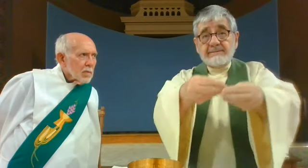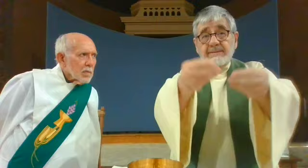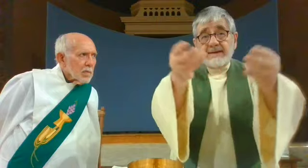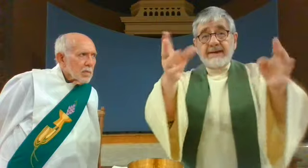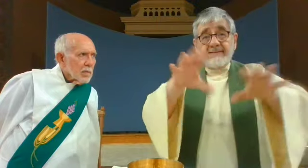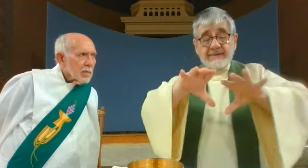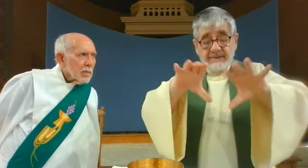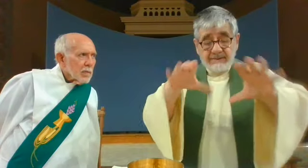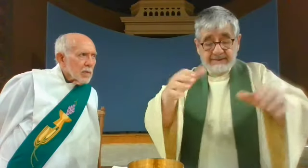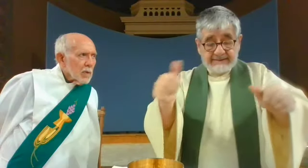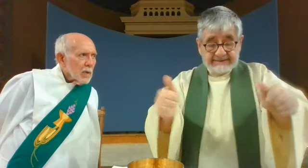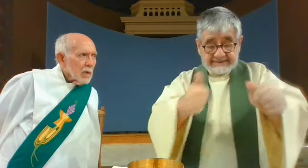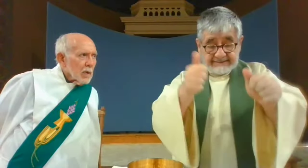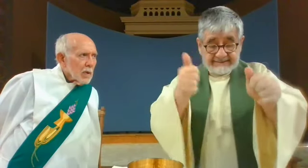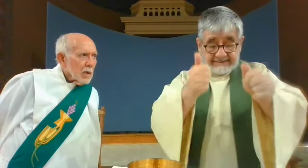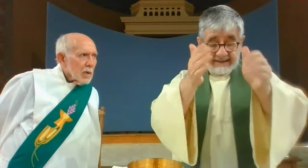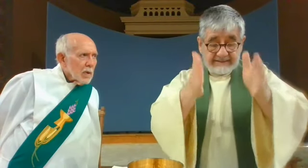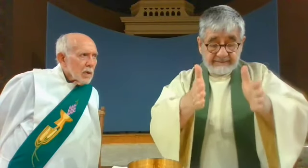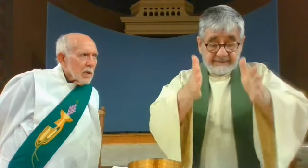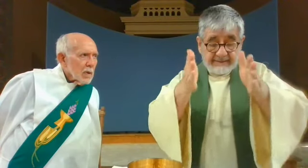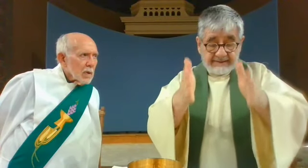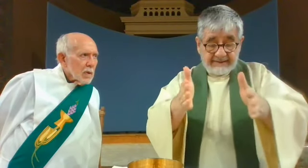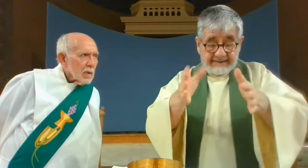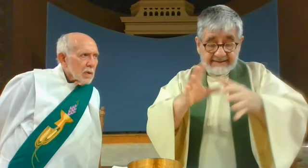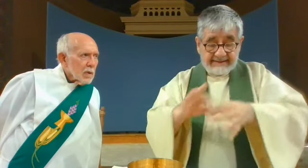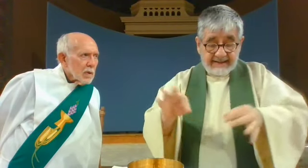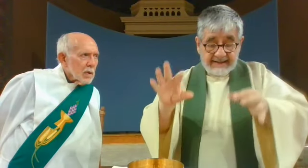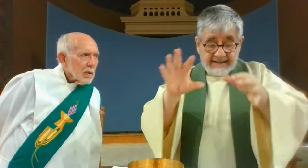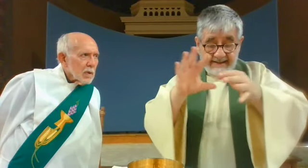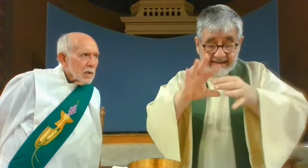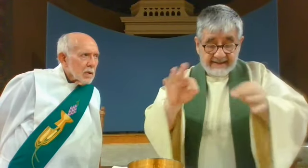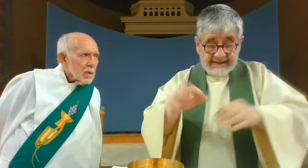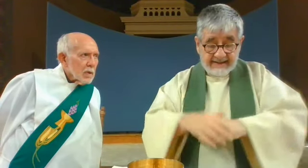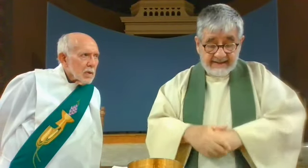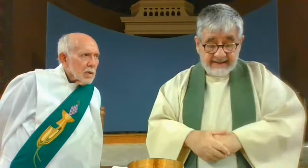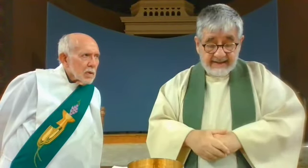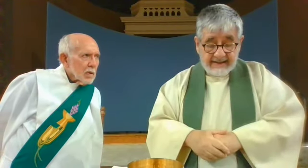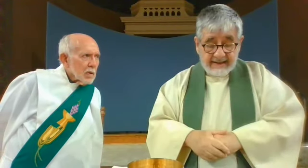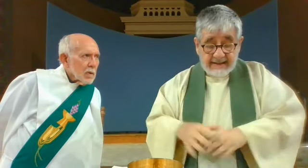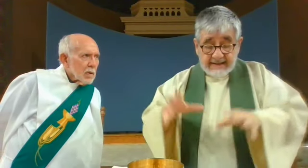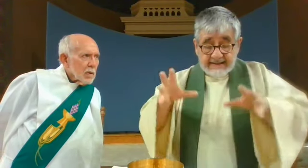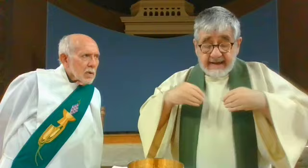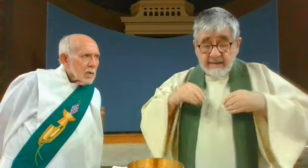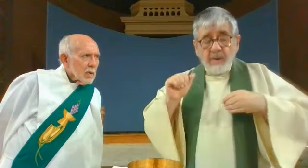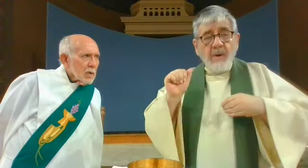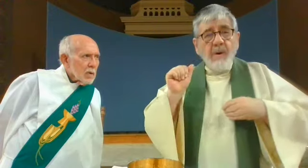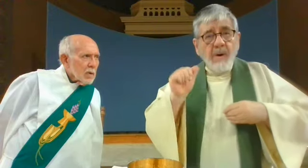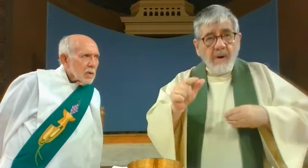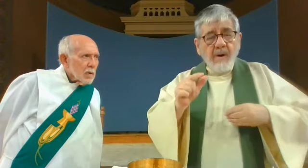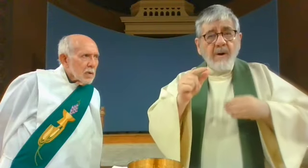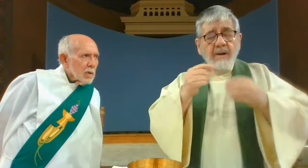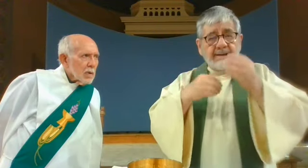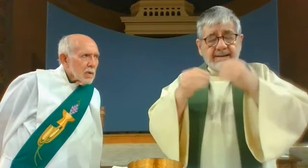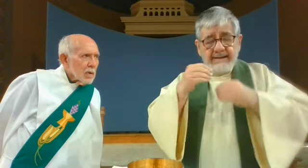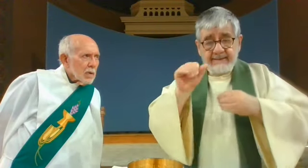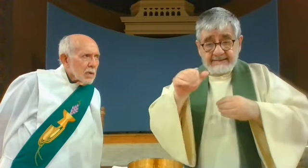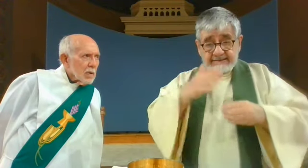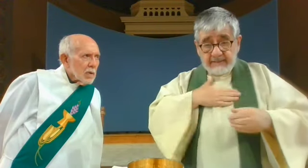and gave it to his disciples, saying, Take this, all of you, and eat of it,